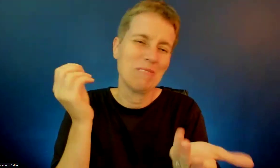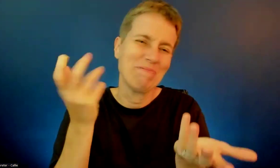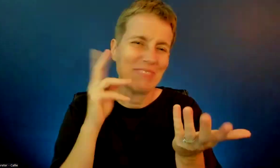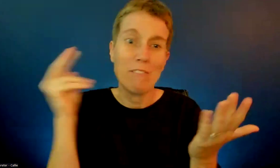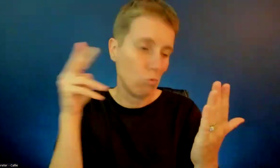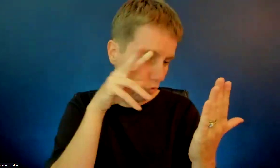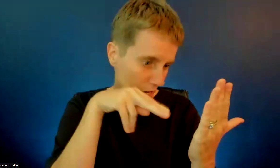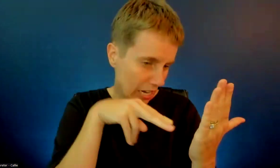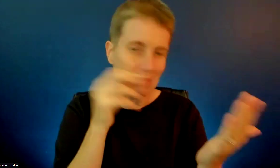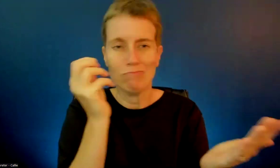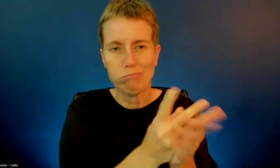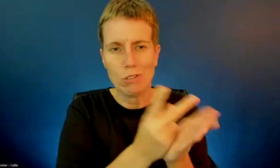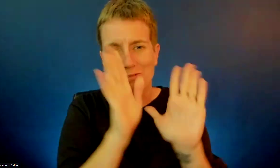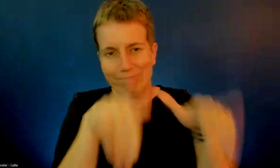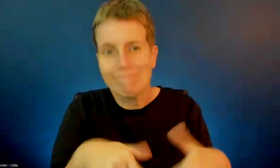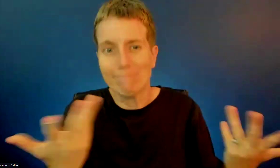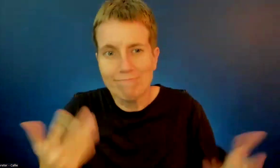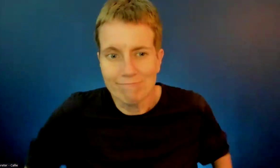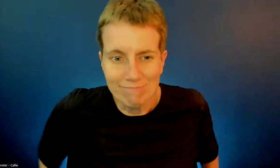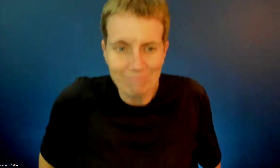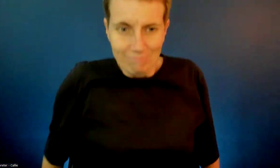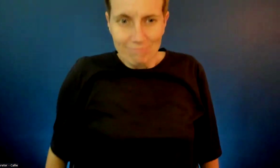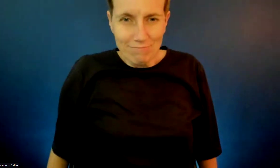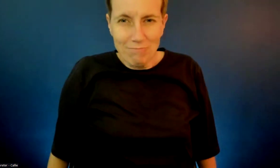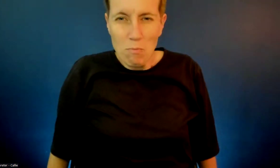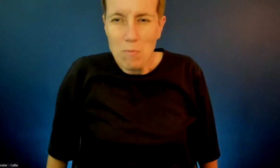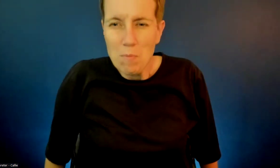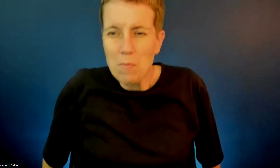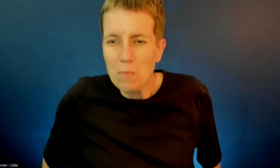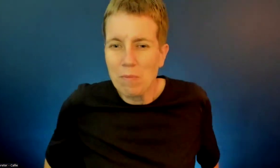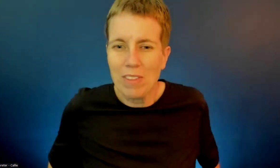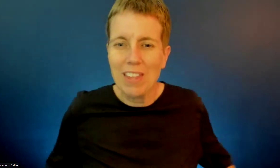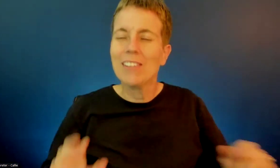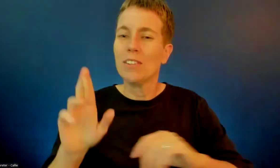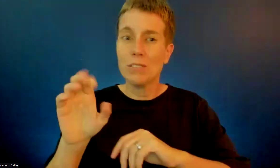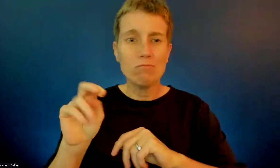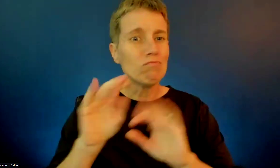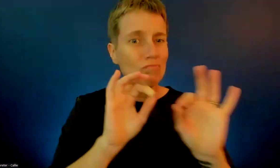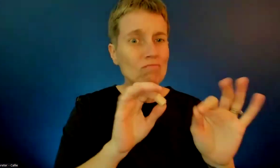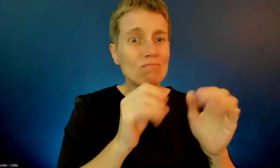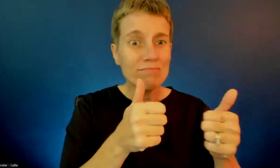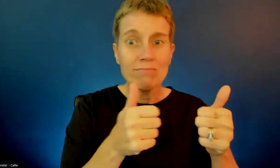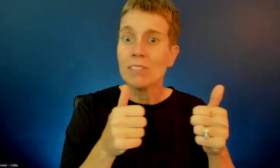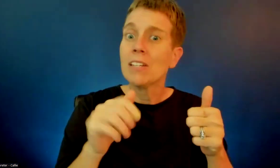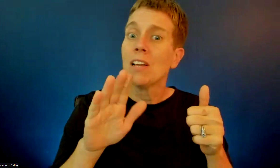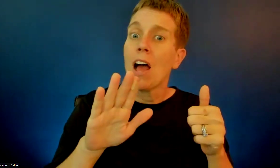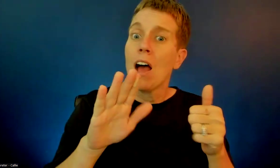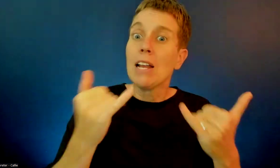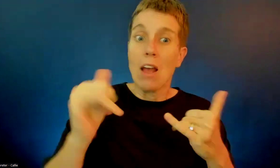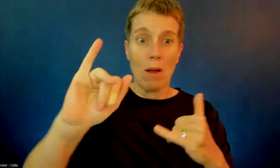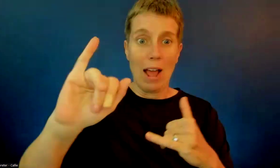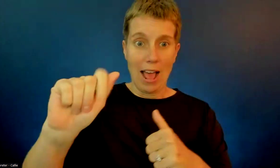Sorry, I went through the introductions first. That's all right. Alex, give us a report on July.